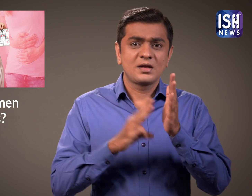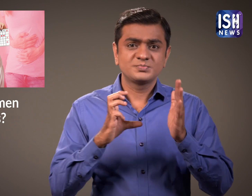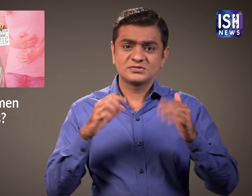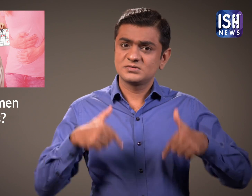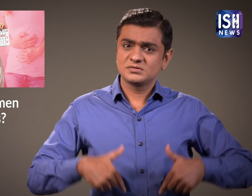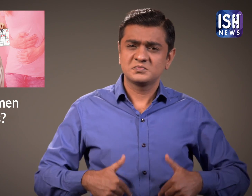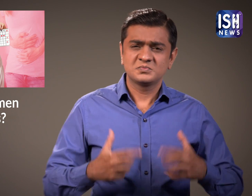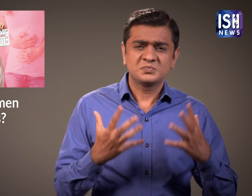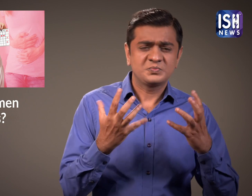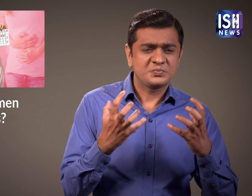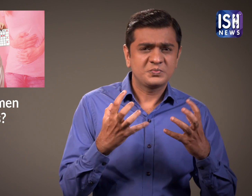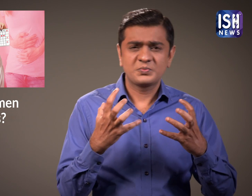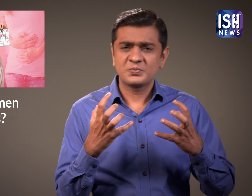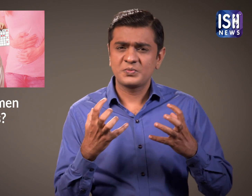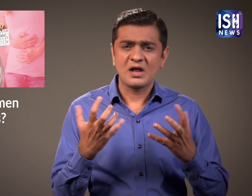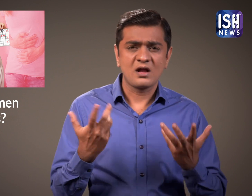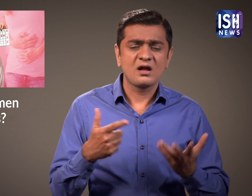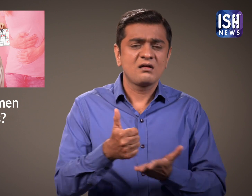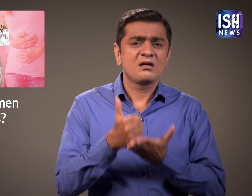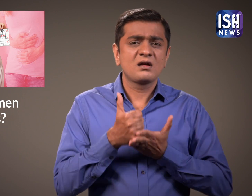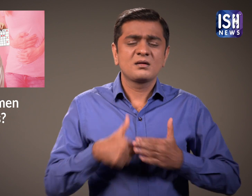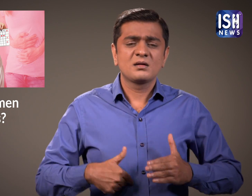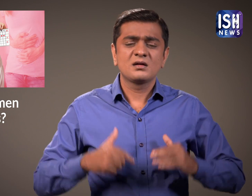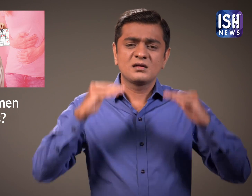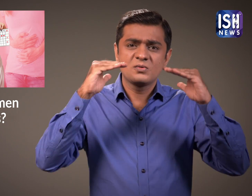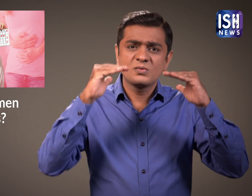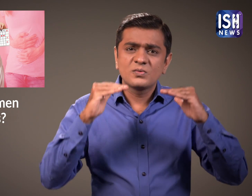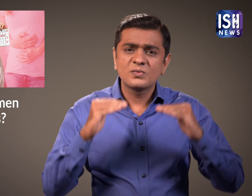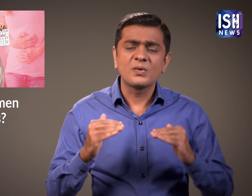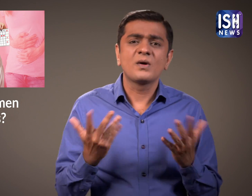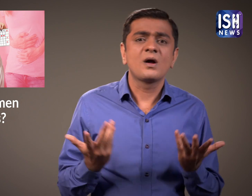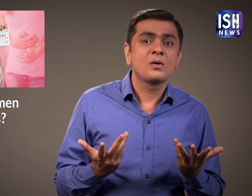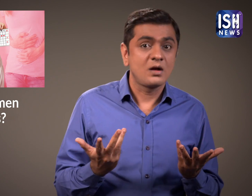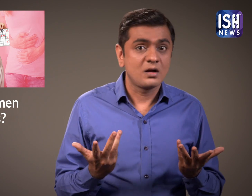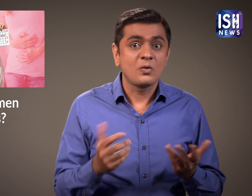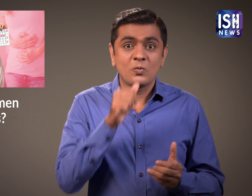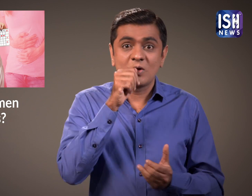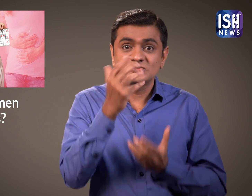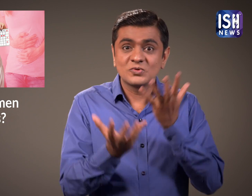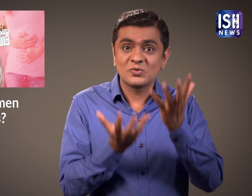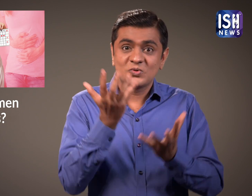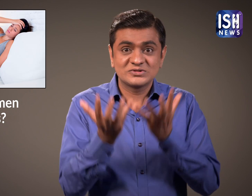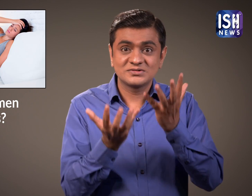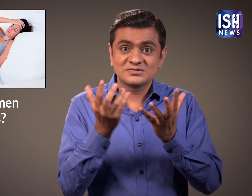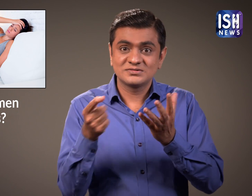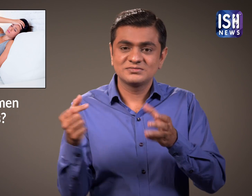A hot water bag or heat patch on the abdomen or back is effective in relieving cramps.